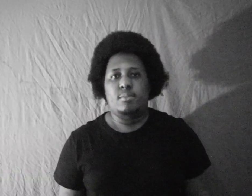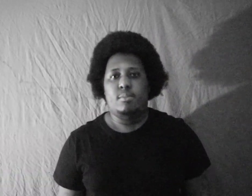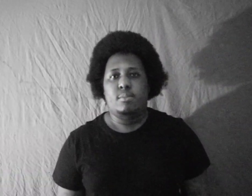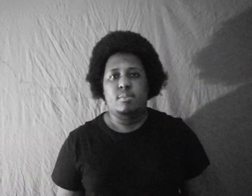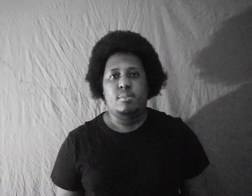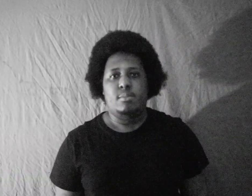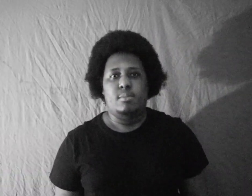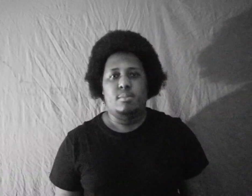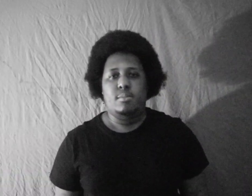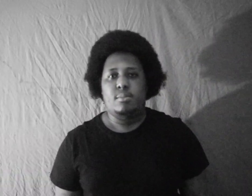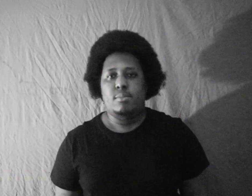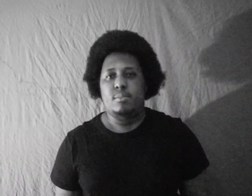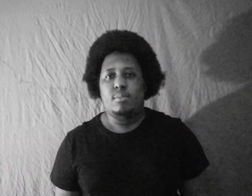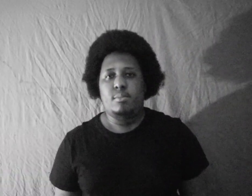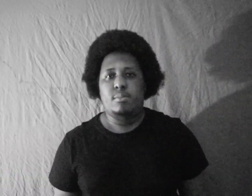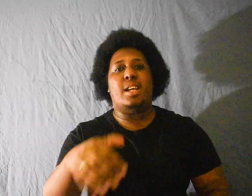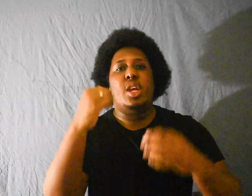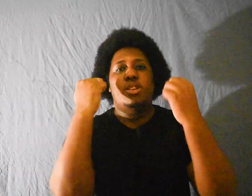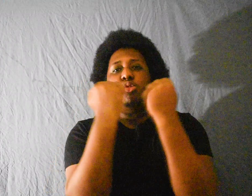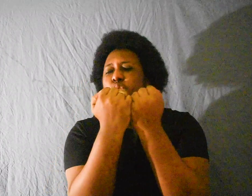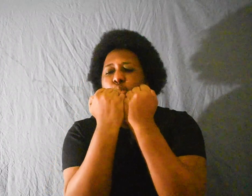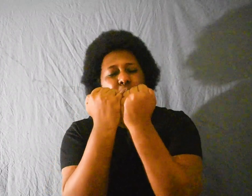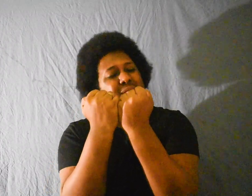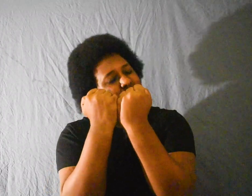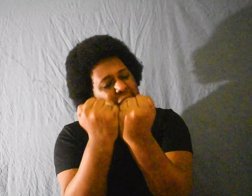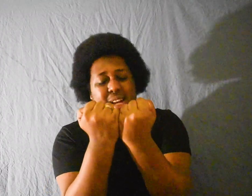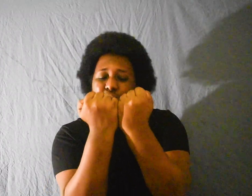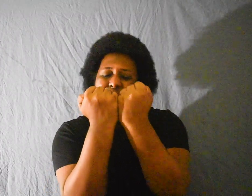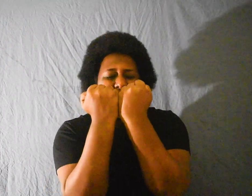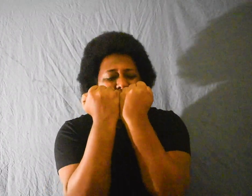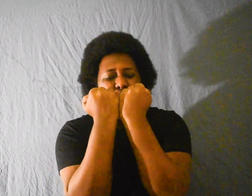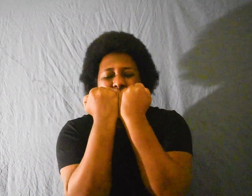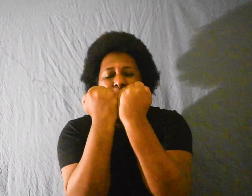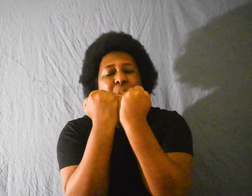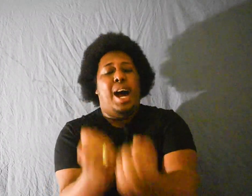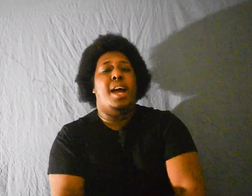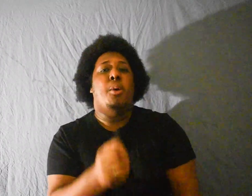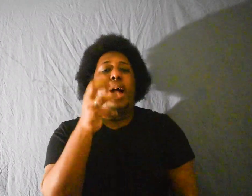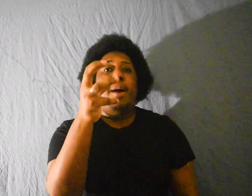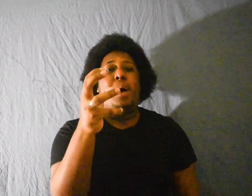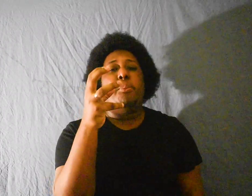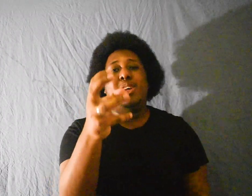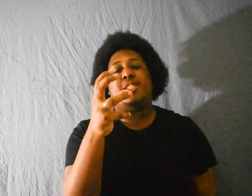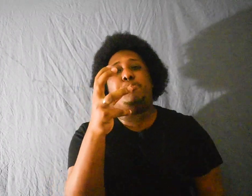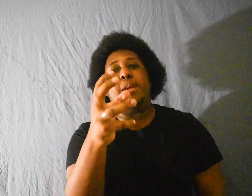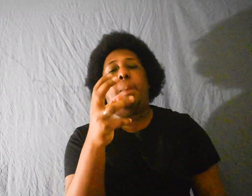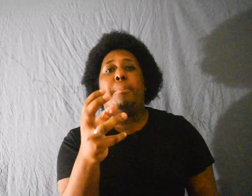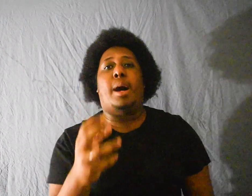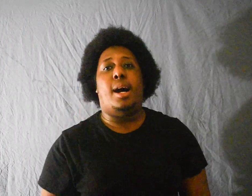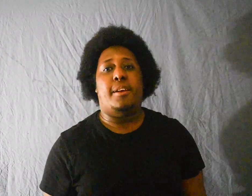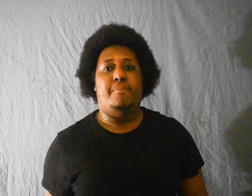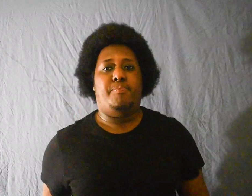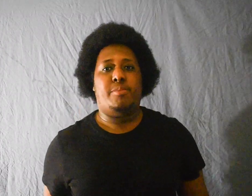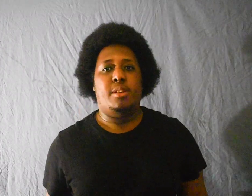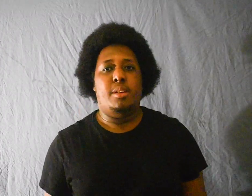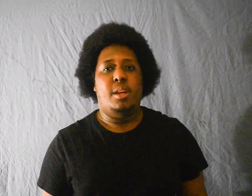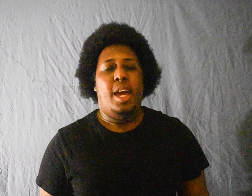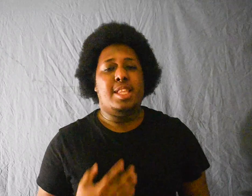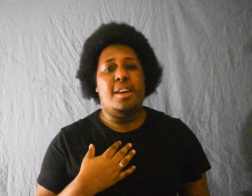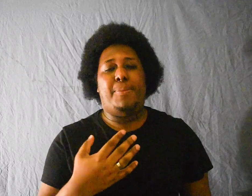Come up with excuses to believe all the lies Use your words and shackles to keep me confined Wherever I want to speak my mind And then if